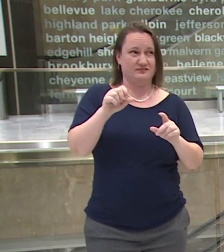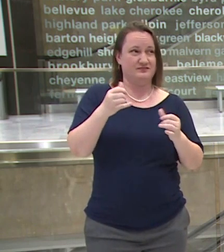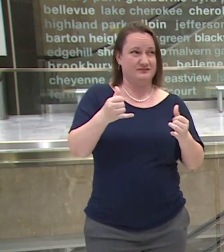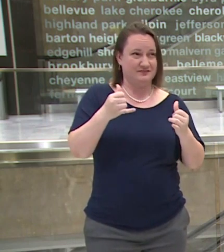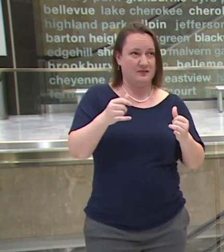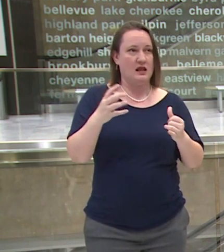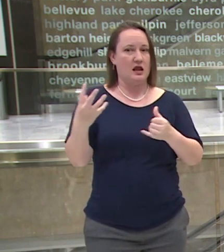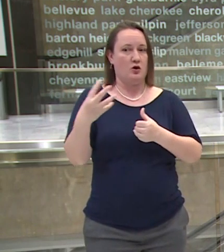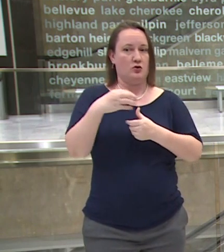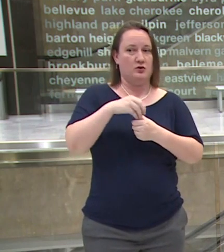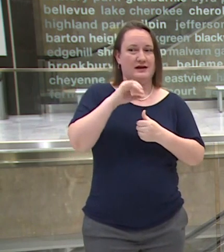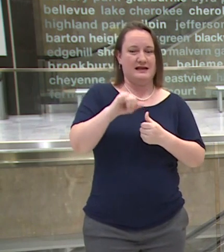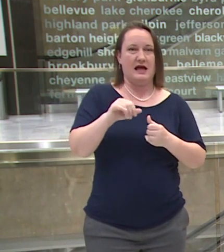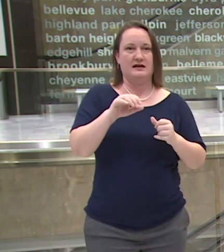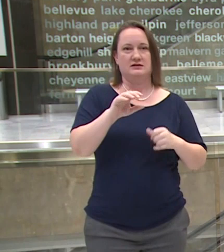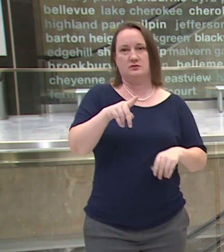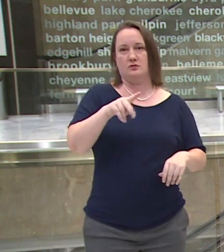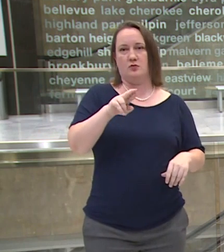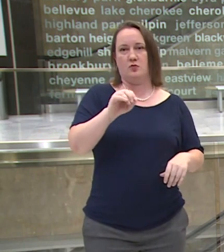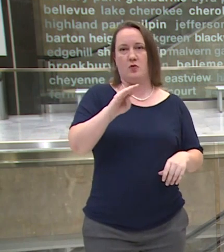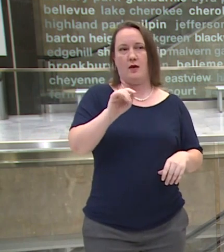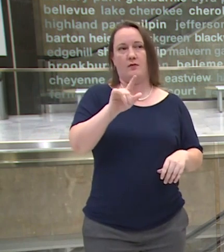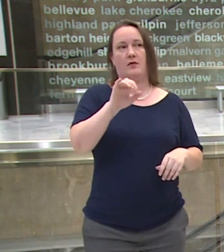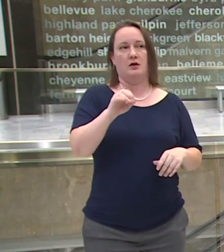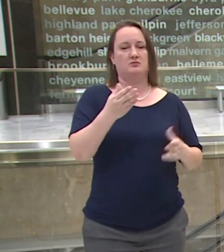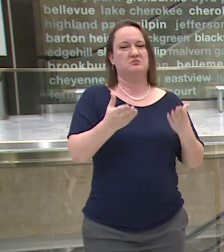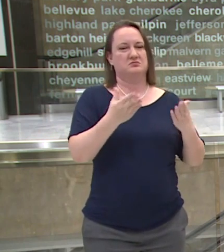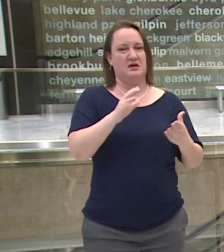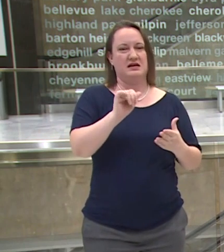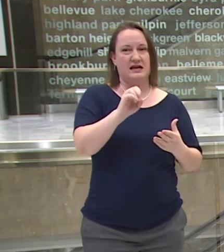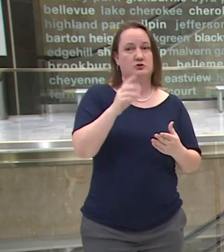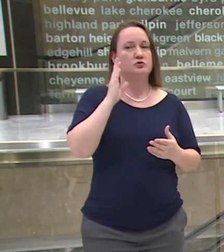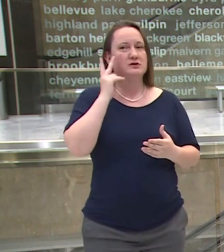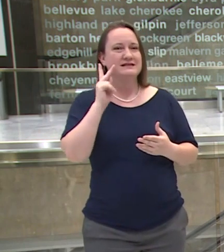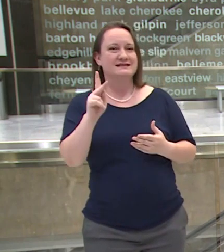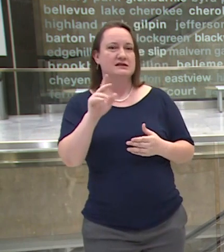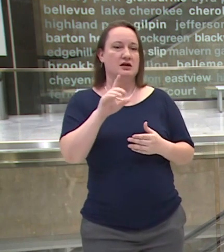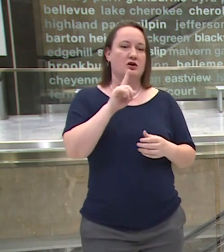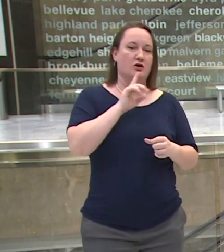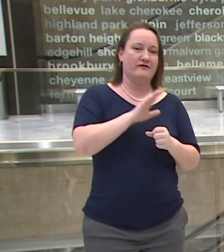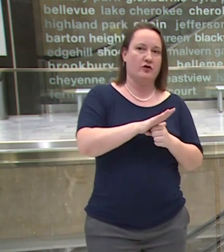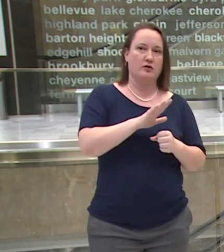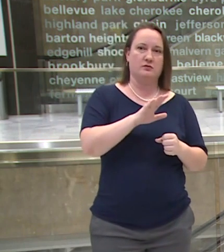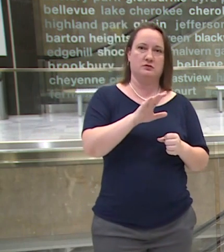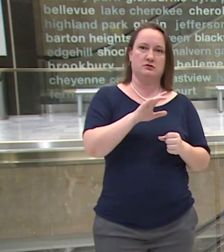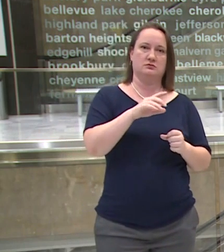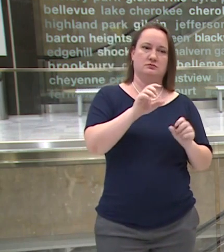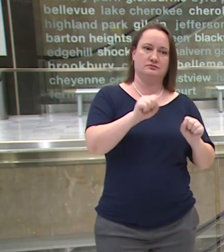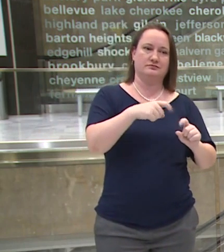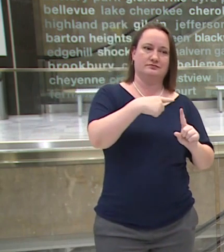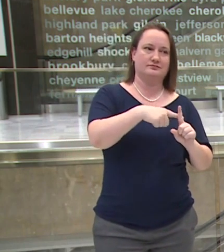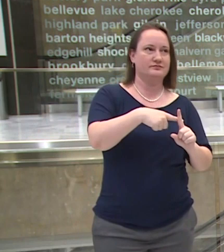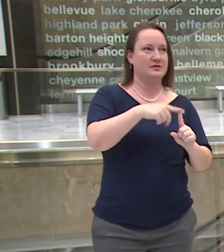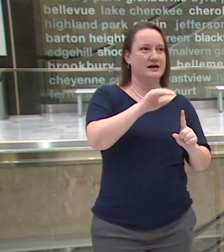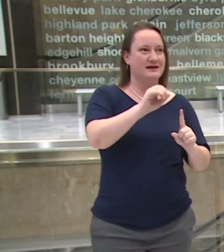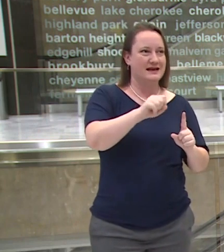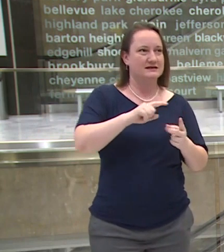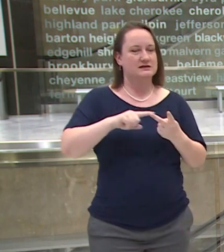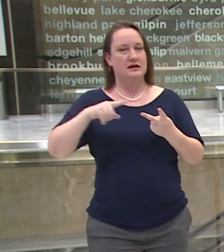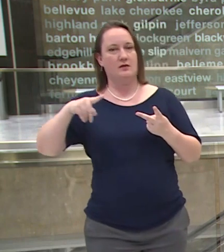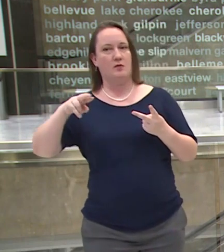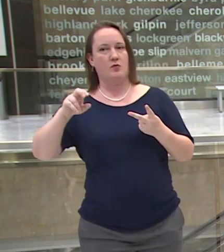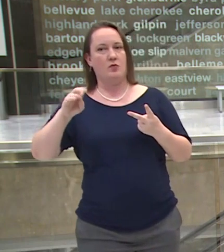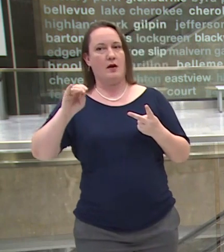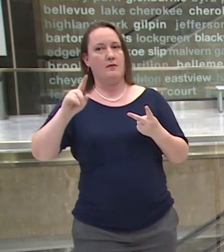cases as probable cases so when you look on at the data you'll see confirmed cases and probable cases so testing positive for antibodies and having clinical